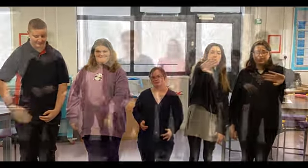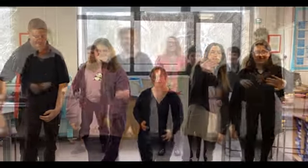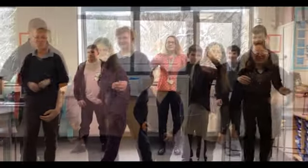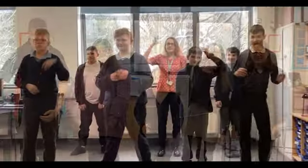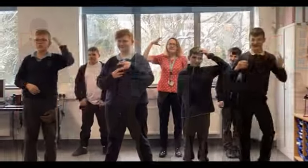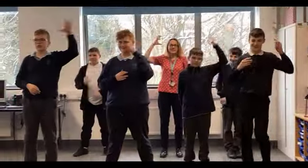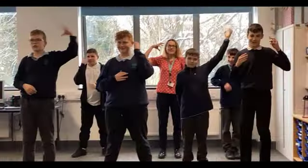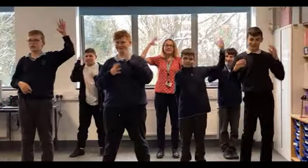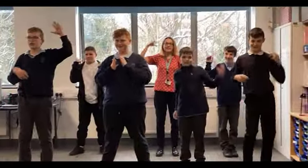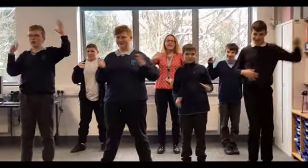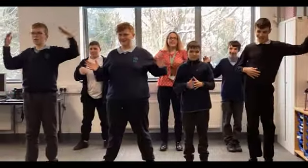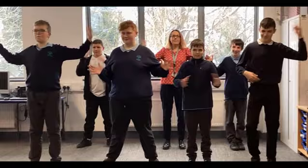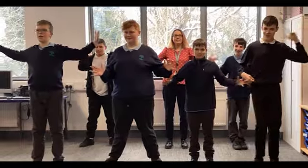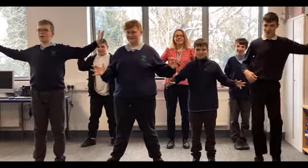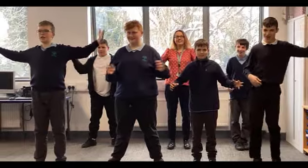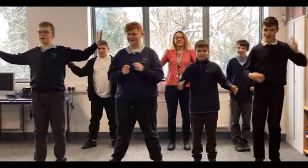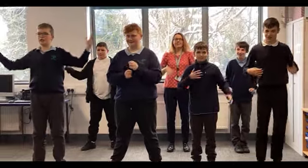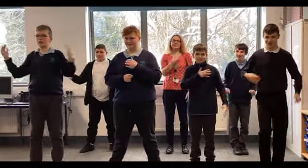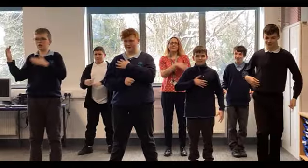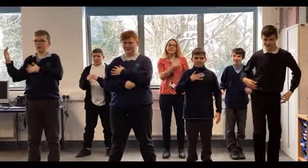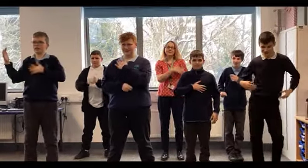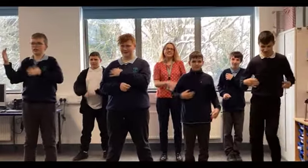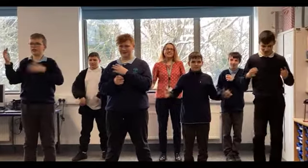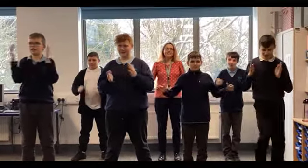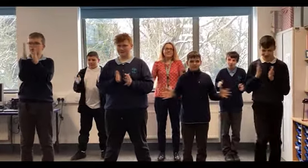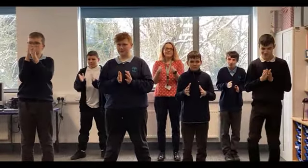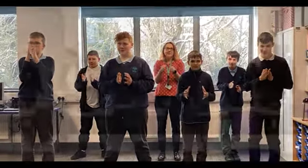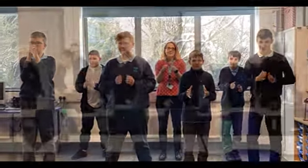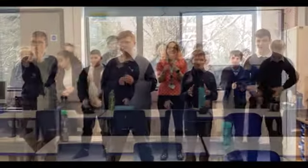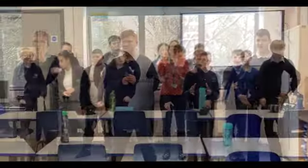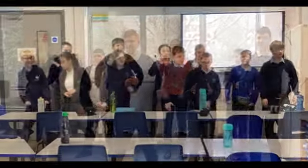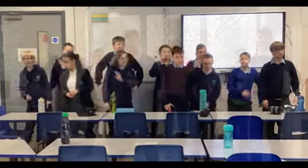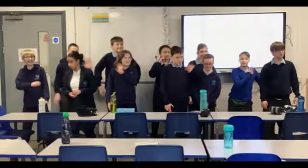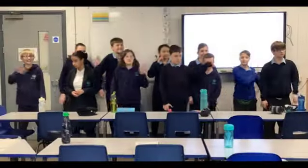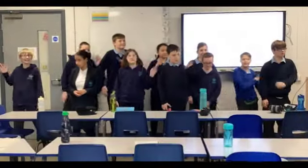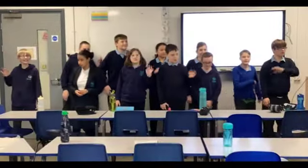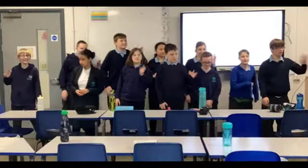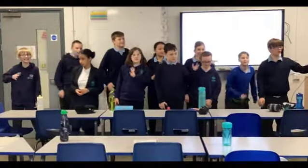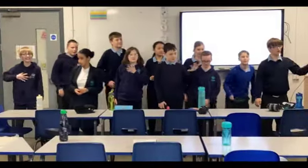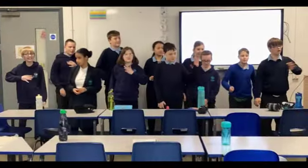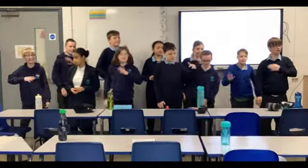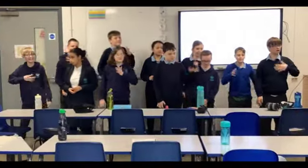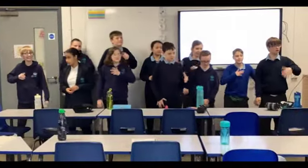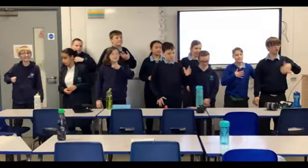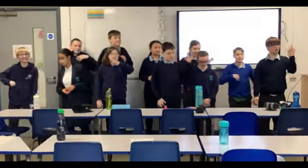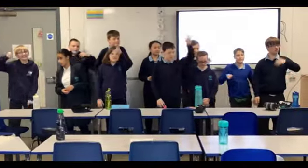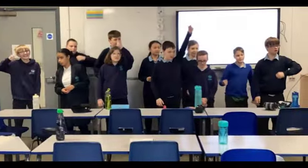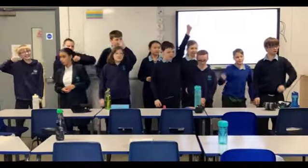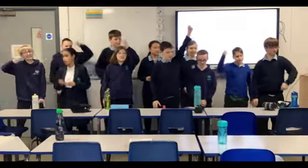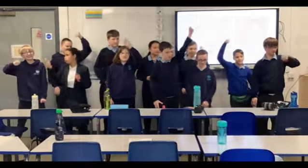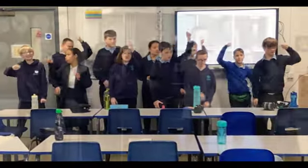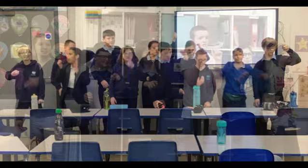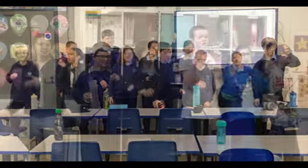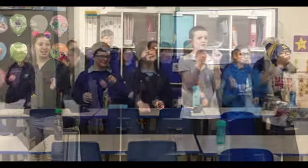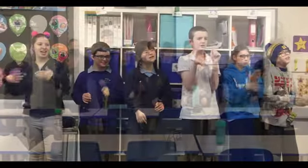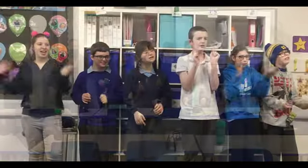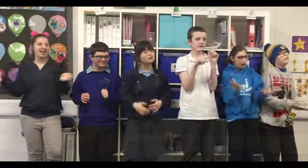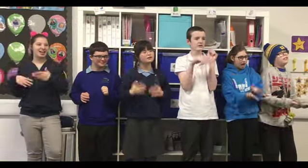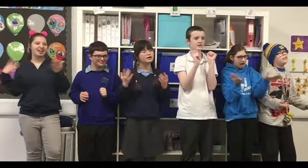Till your dreams stay big, your worries stay small You never need to carry nothing you can hold And while you're out